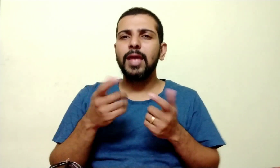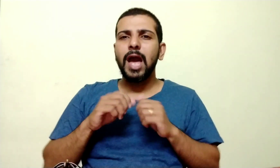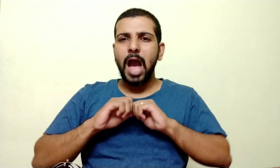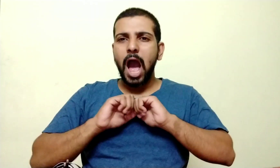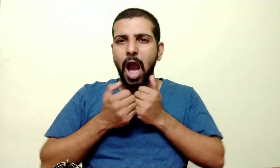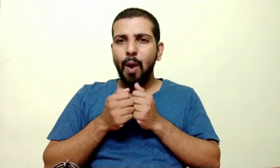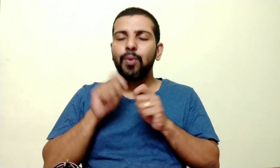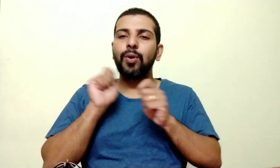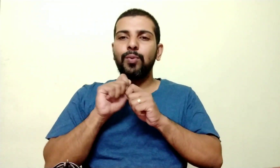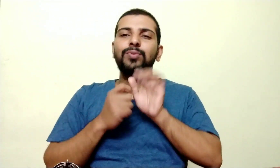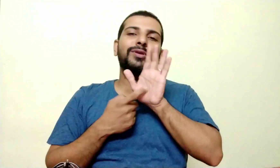Can't you see